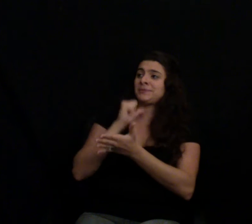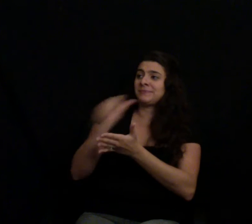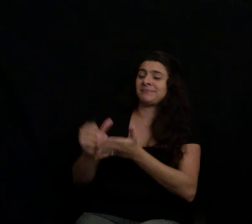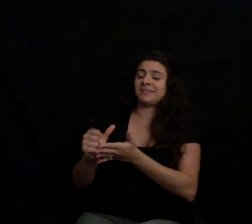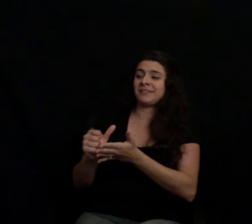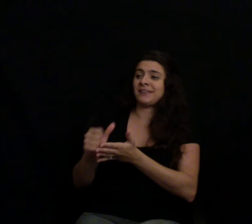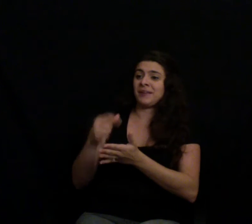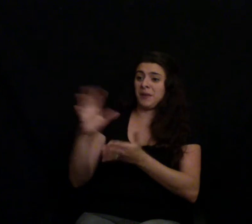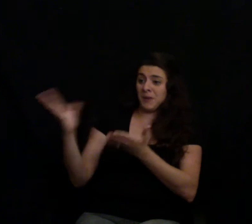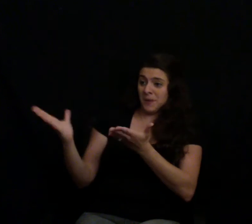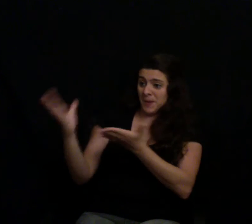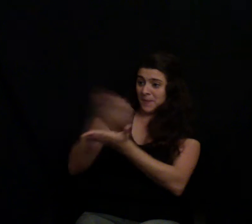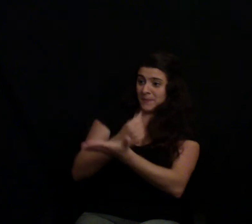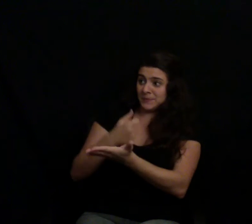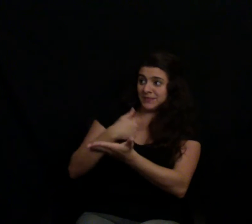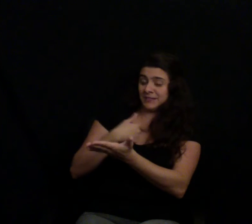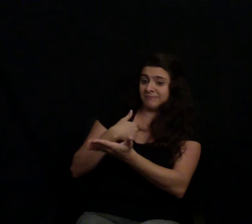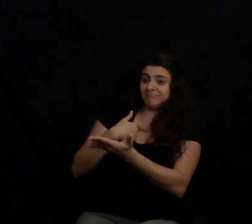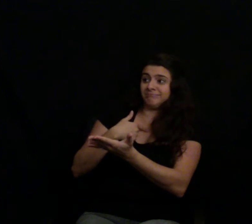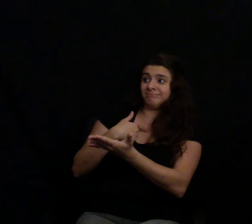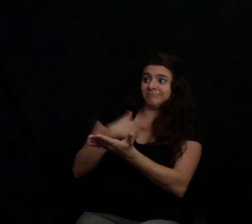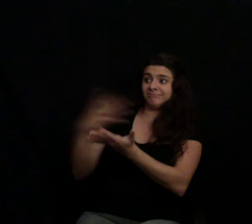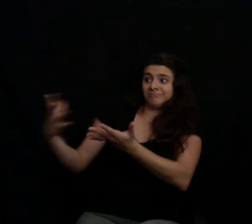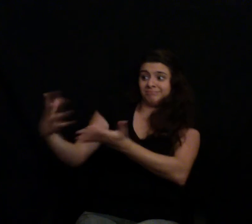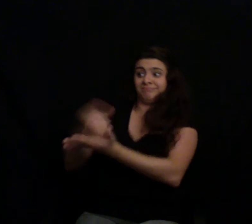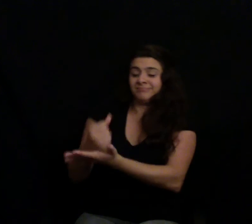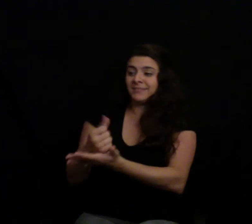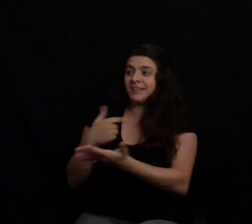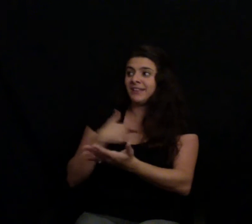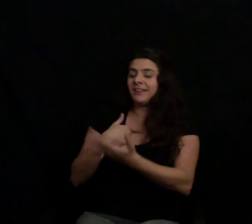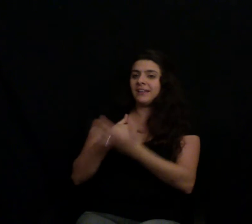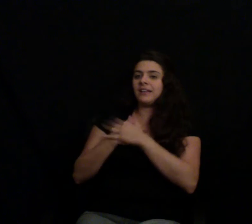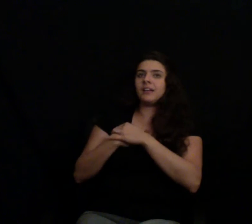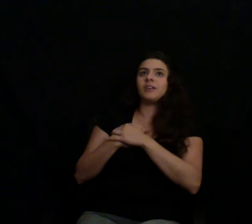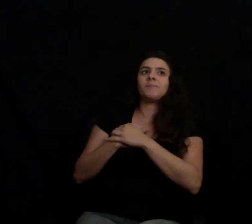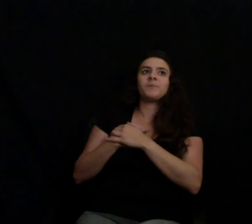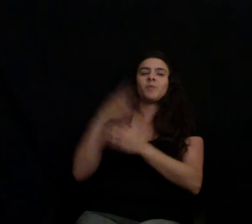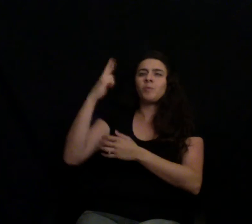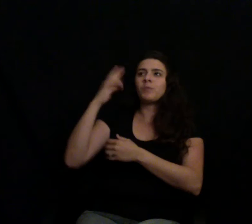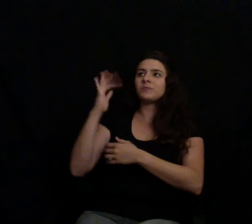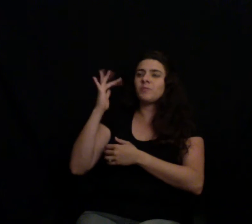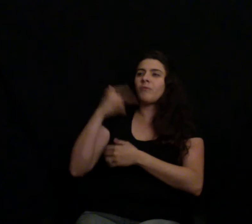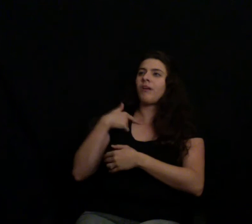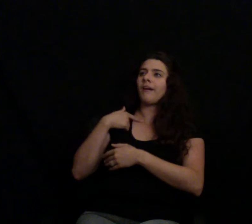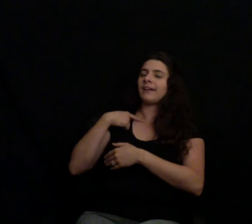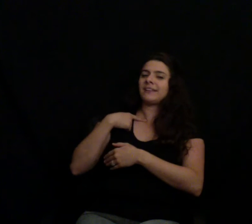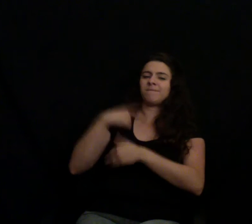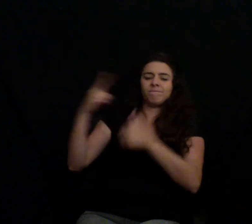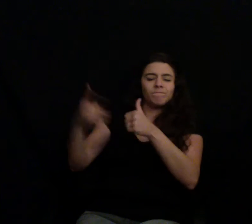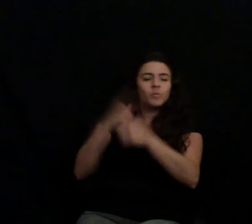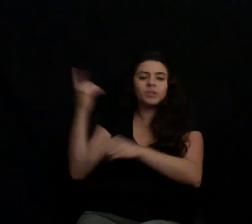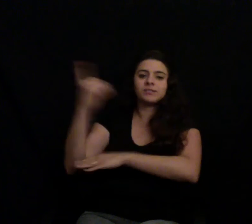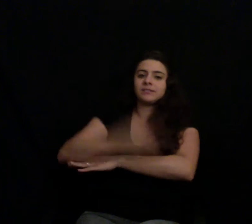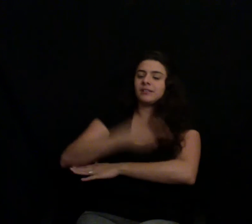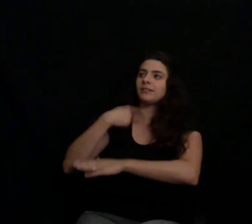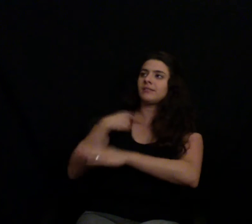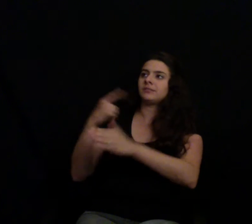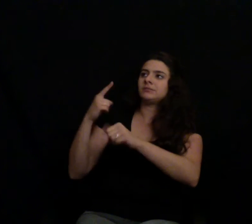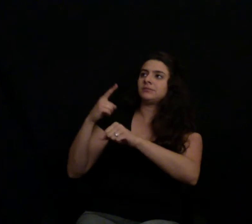The reason why it was so extraordinary is, you know, when I first started contacting you, which was a year